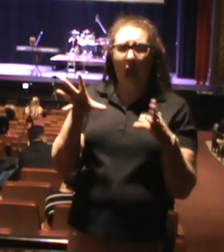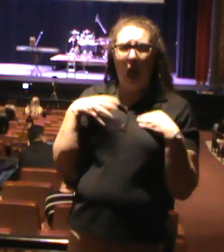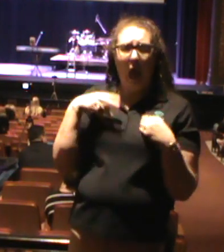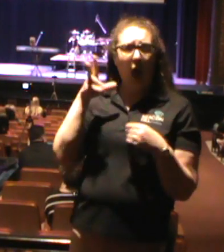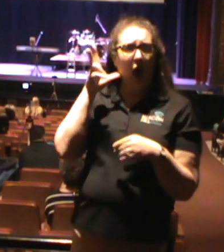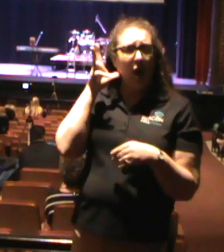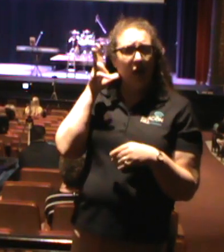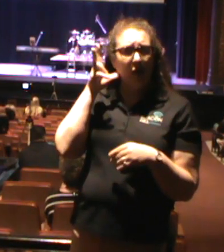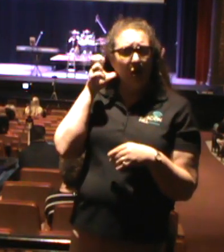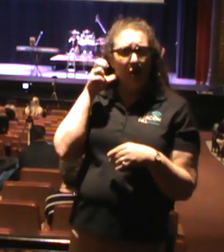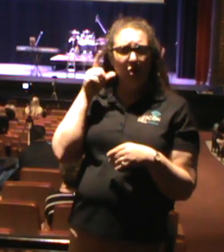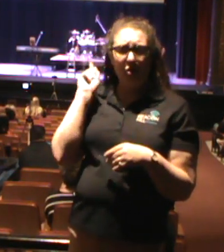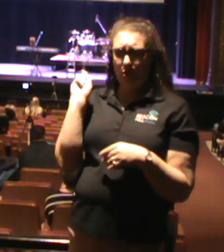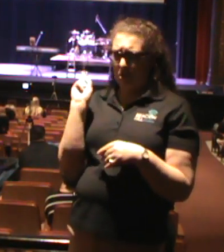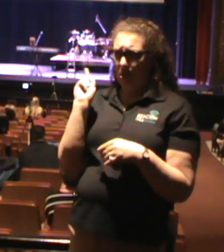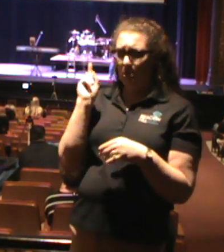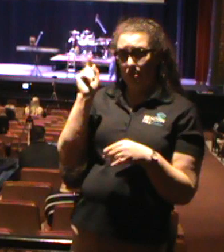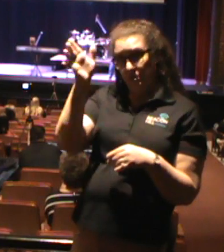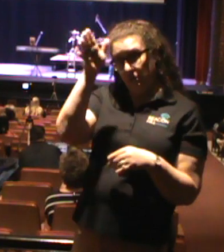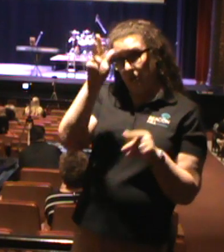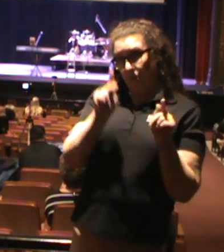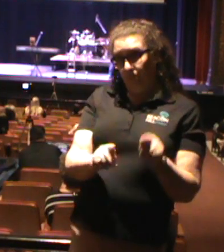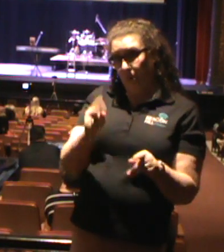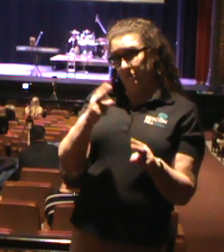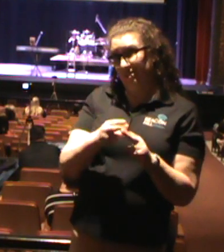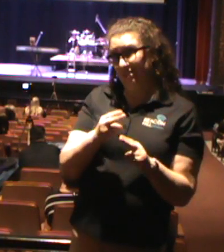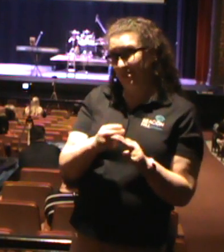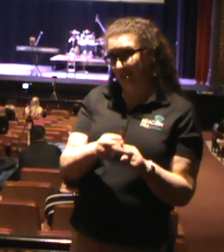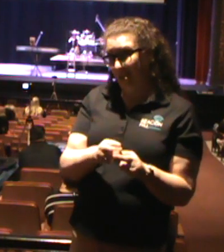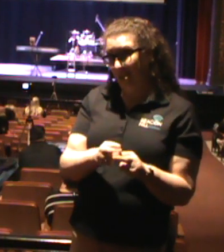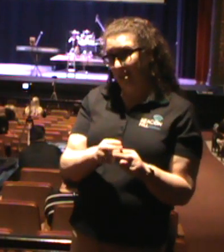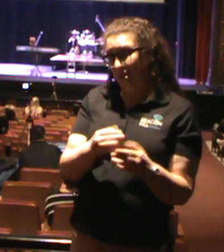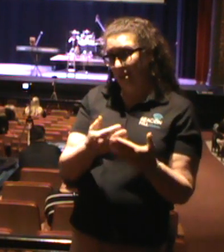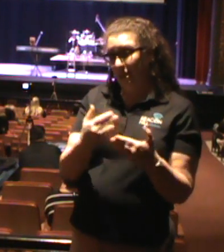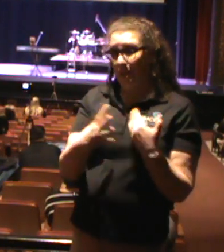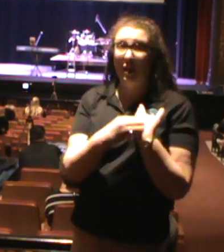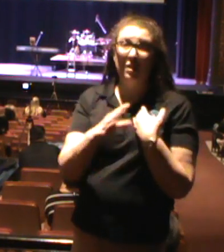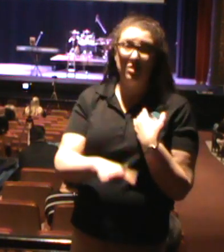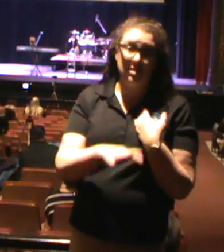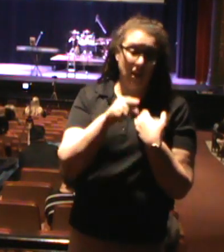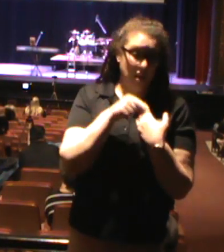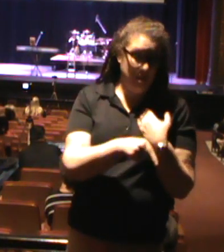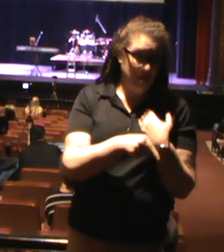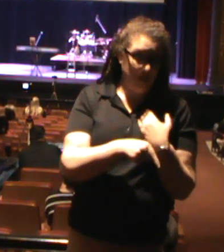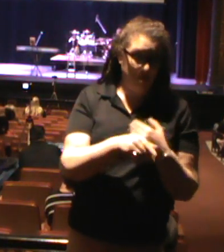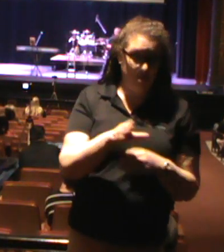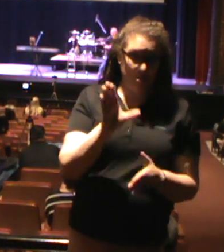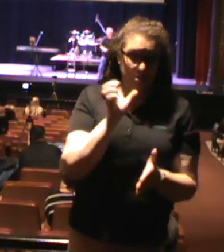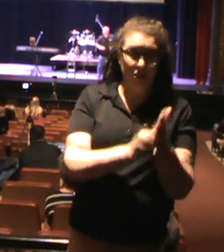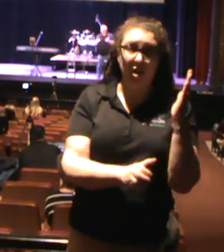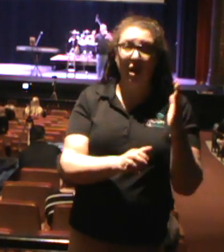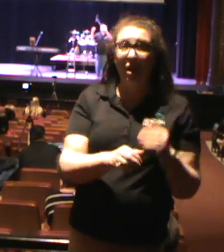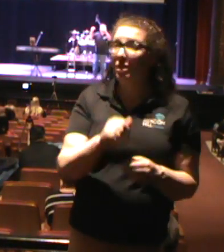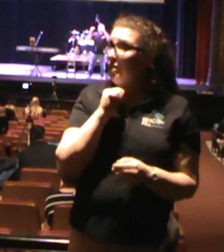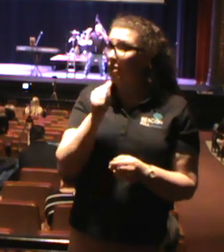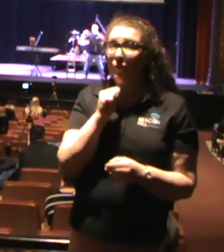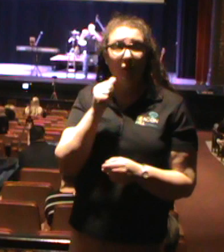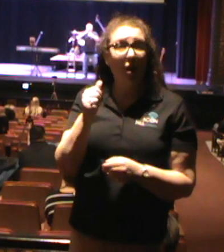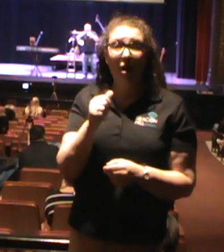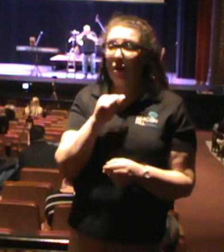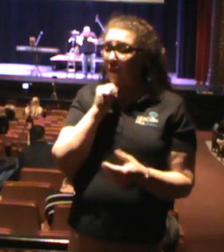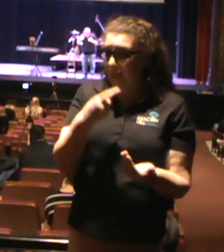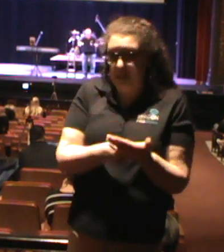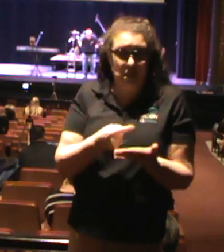Antipas outside of Revelation chapter 2? You haven't. You know why? He is not mentioned anywhere else in the Bible